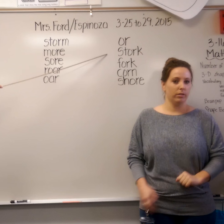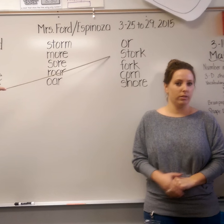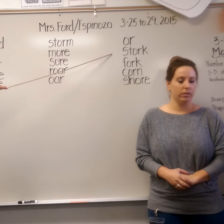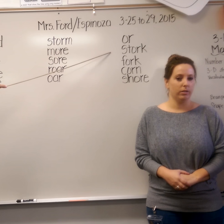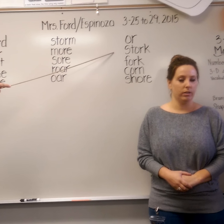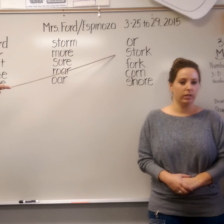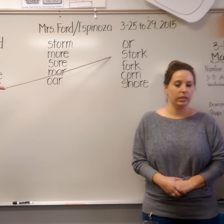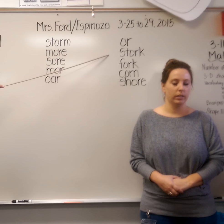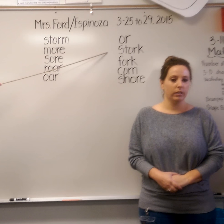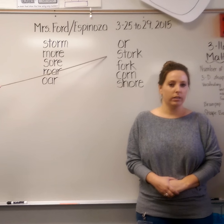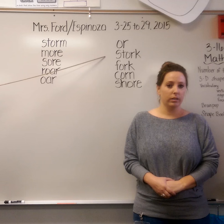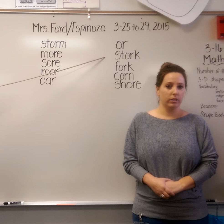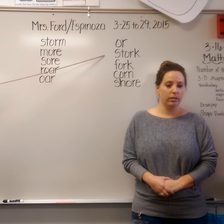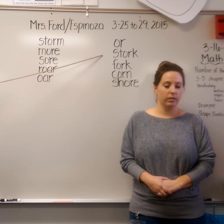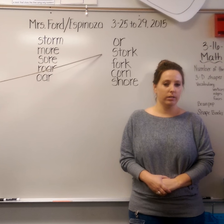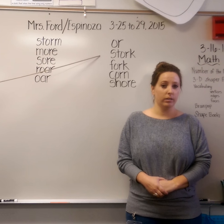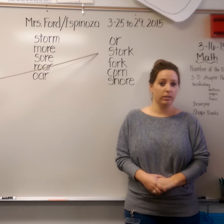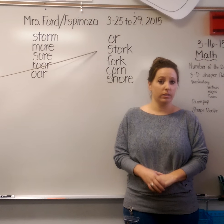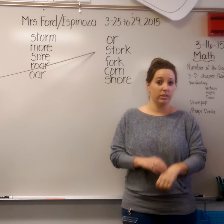A stork is a bird with a long neck.